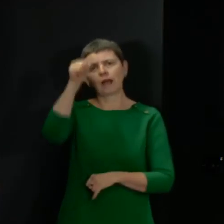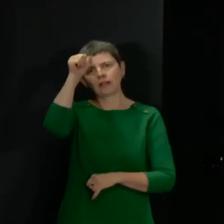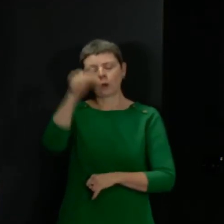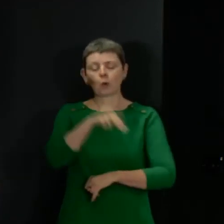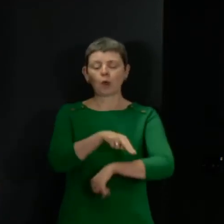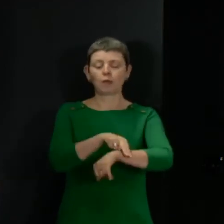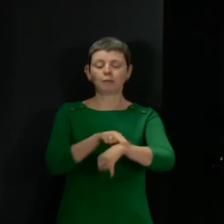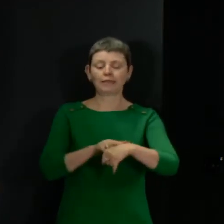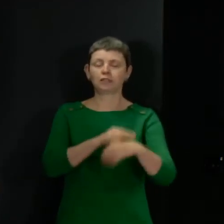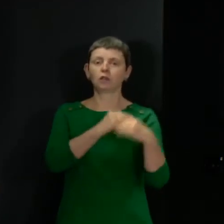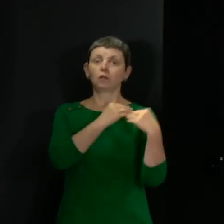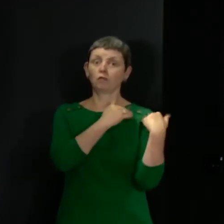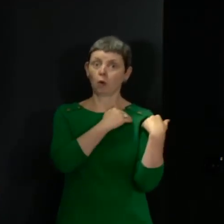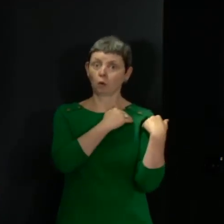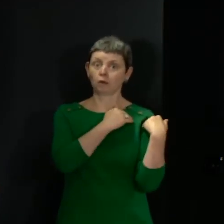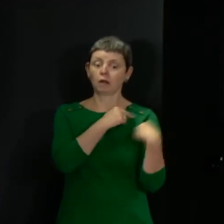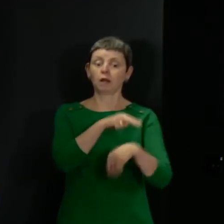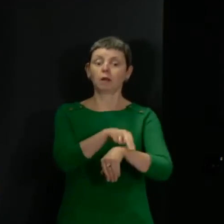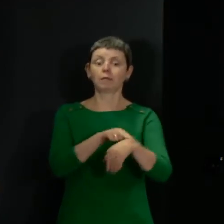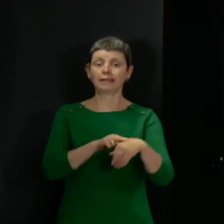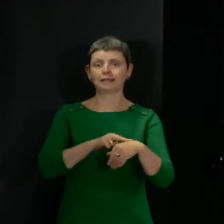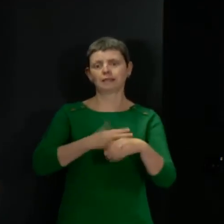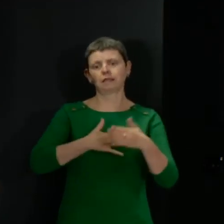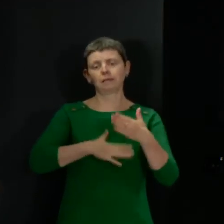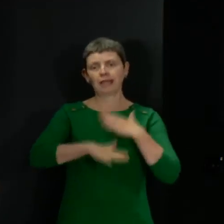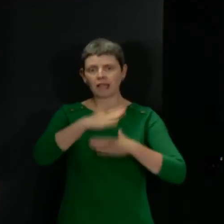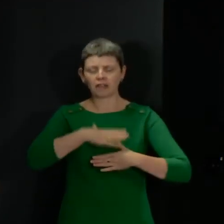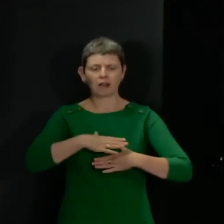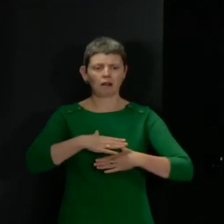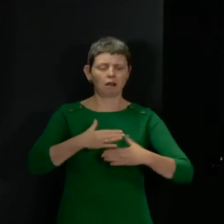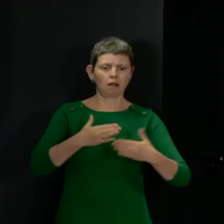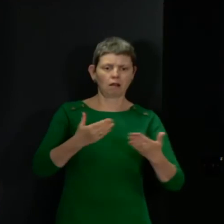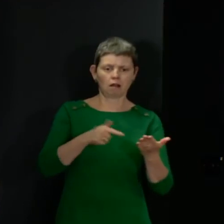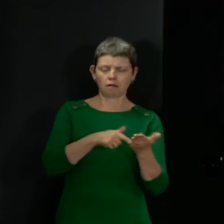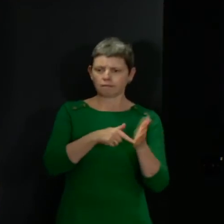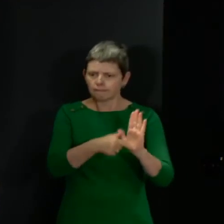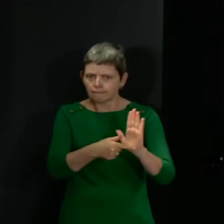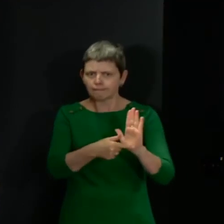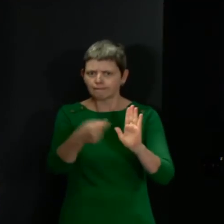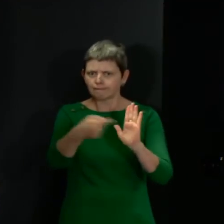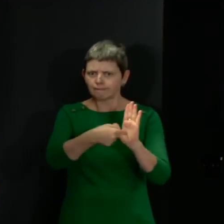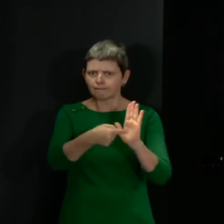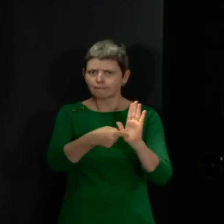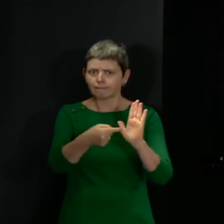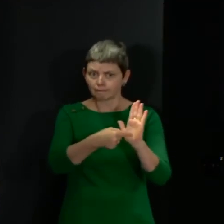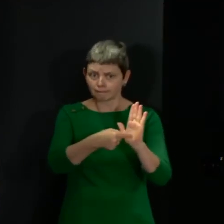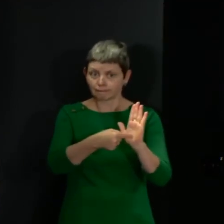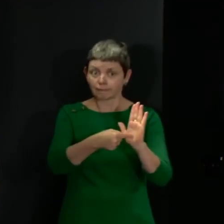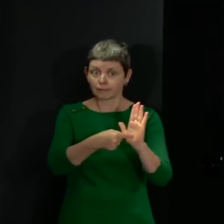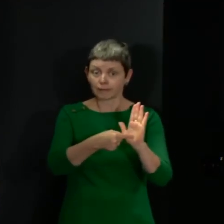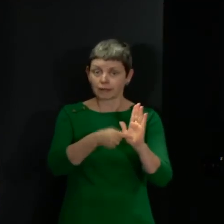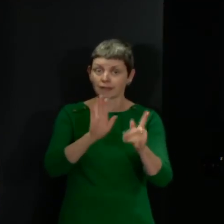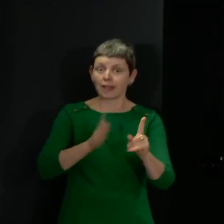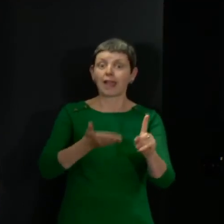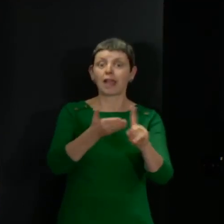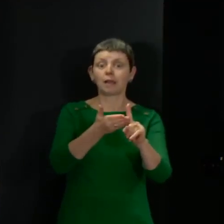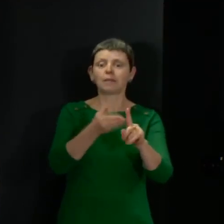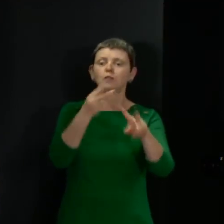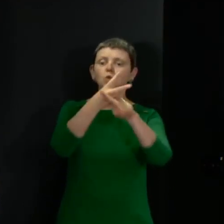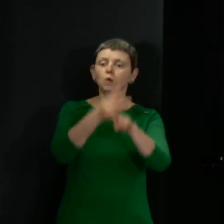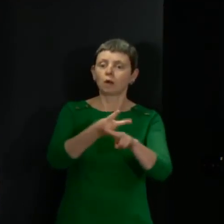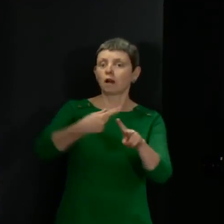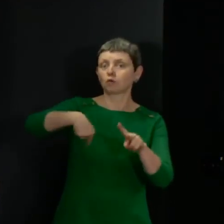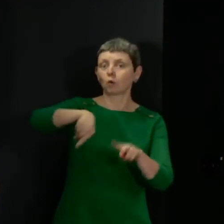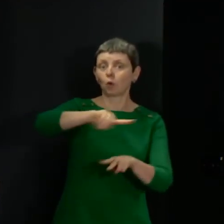authority, policing at times exercises in the name of our fellow citizens to protect us all, will